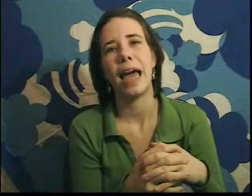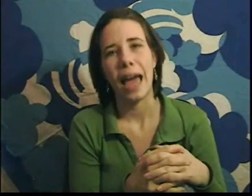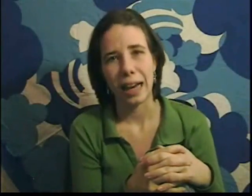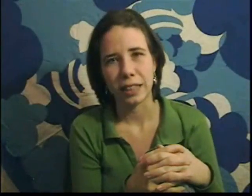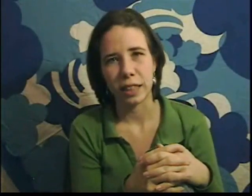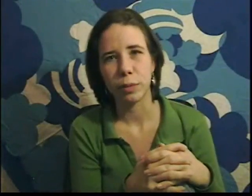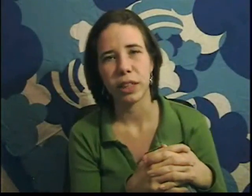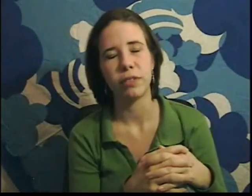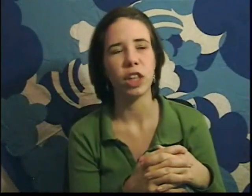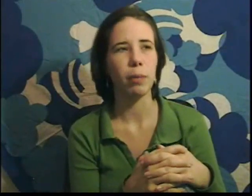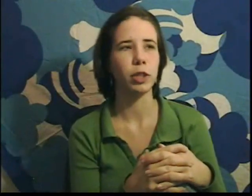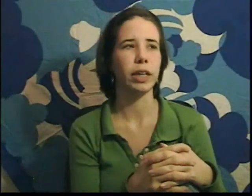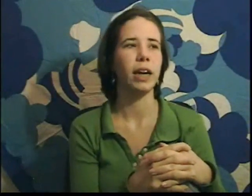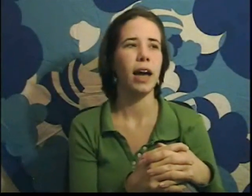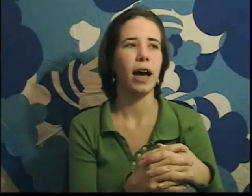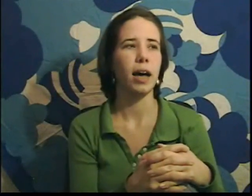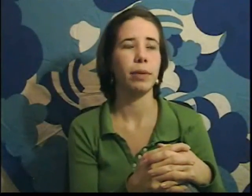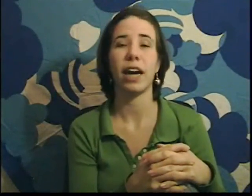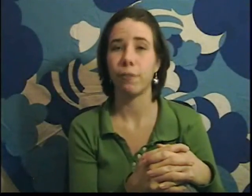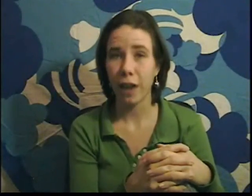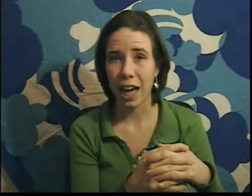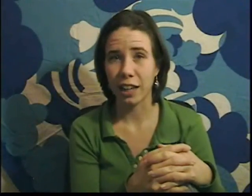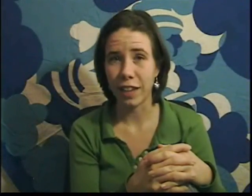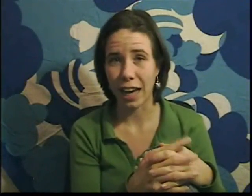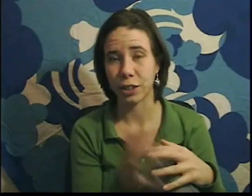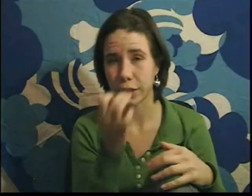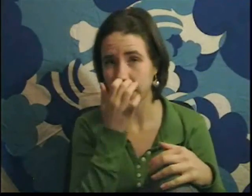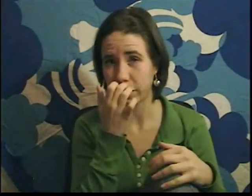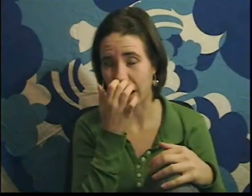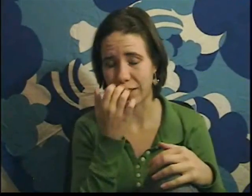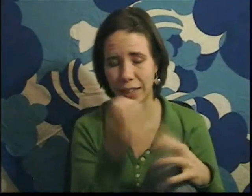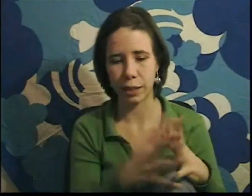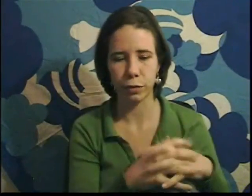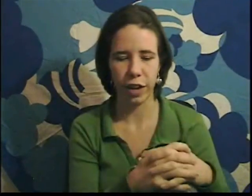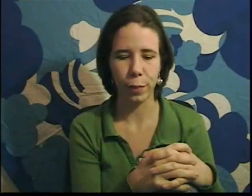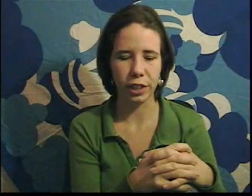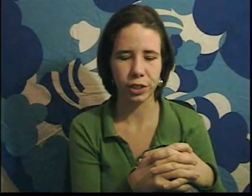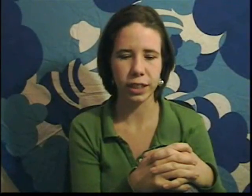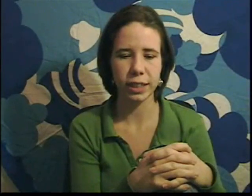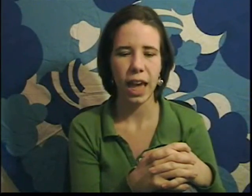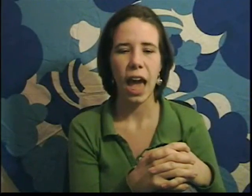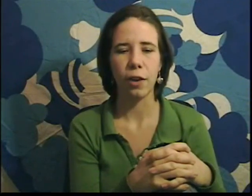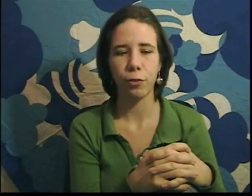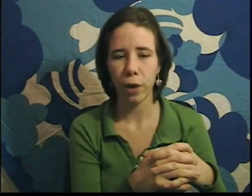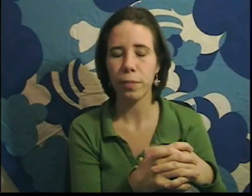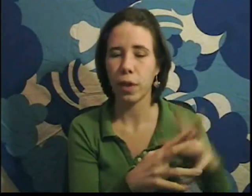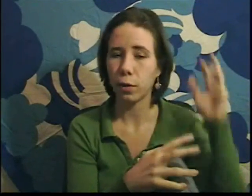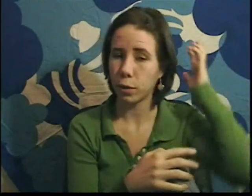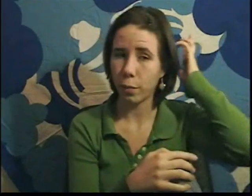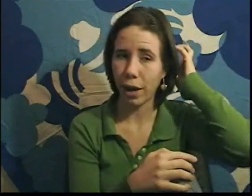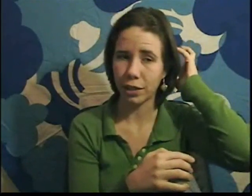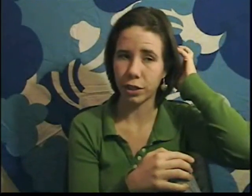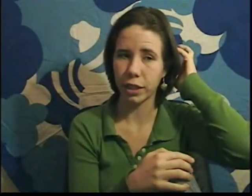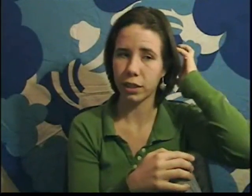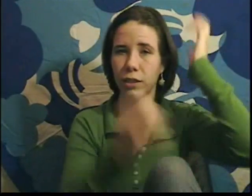axioms of geometry. He had five, actually, five axioms, five postulates, and from those postulates,